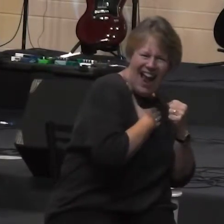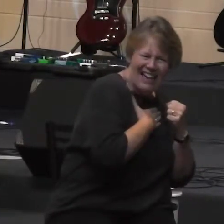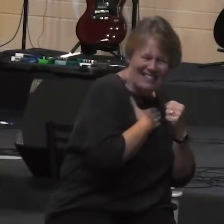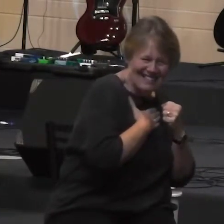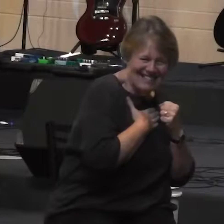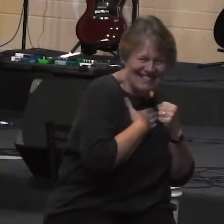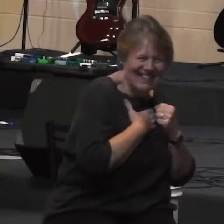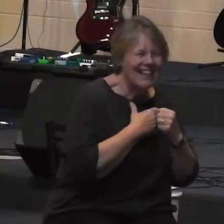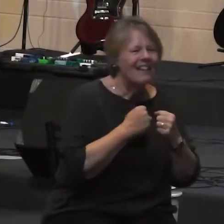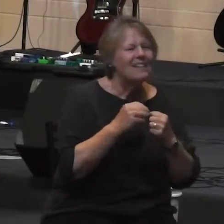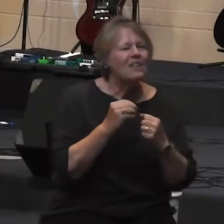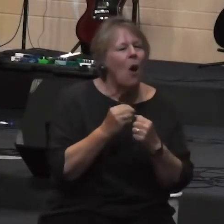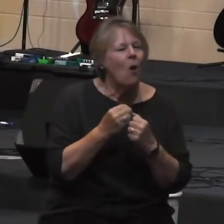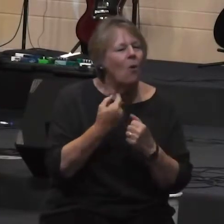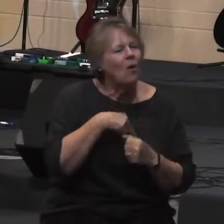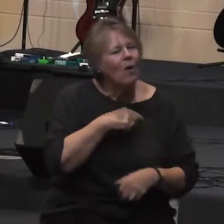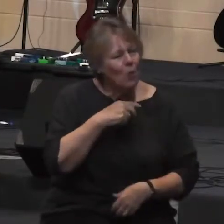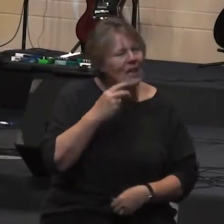we see